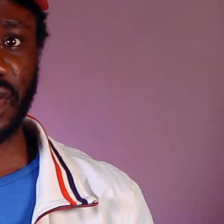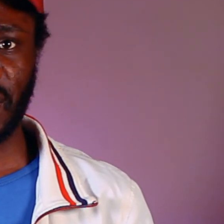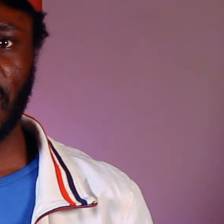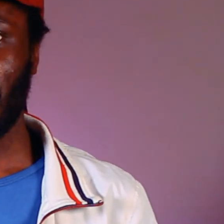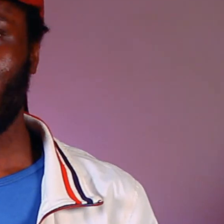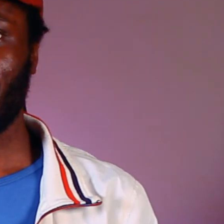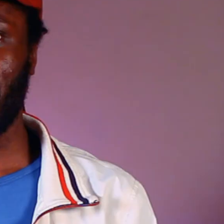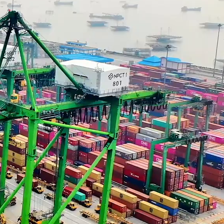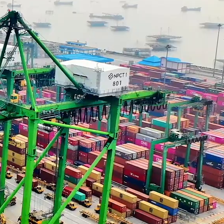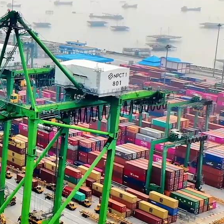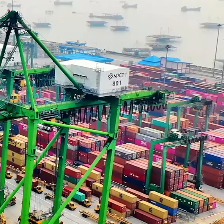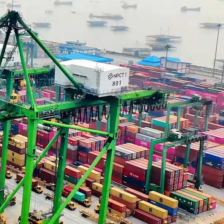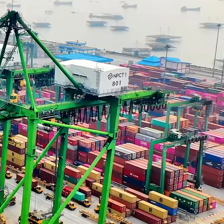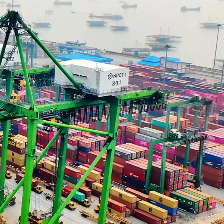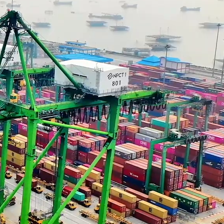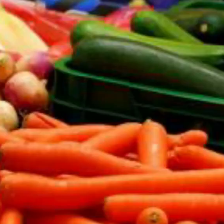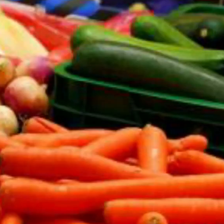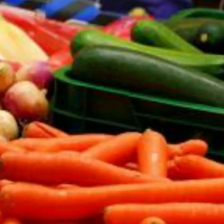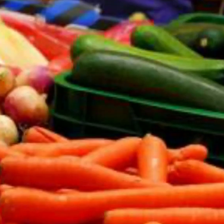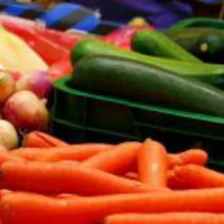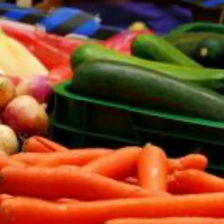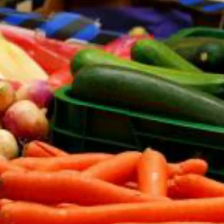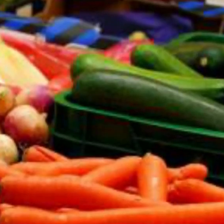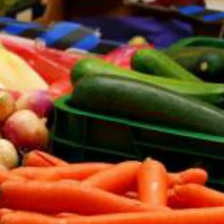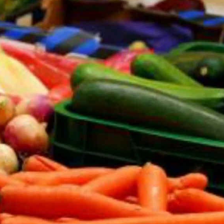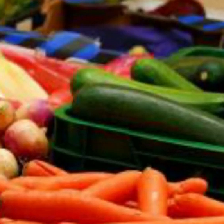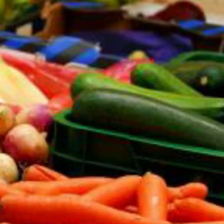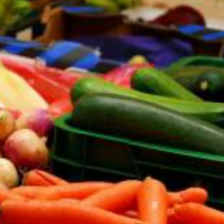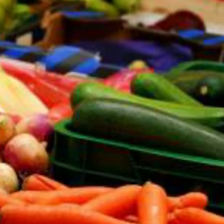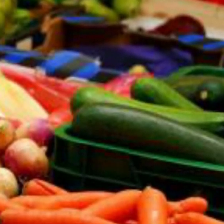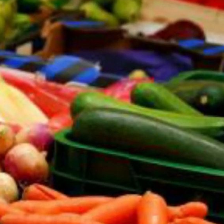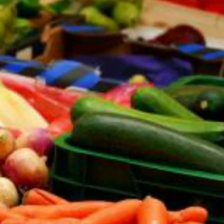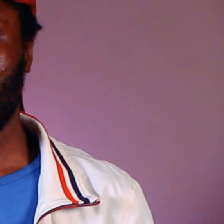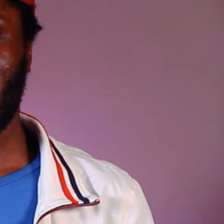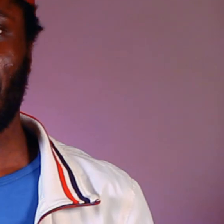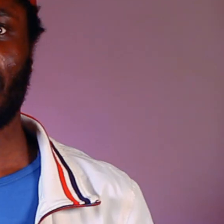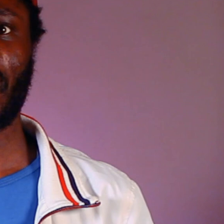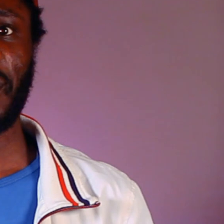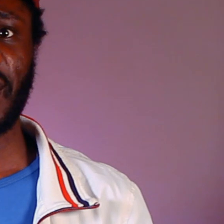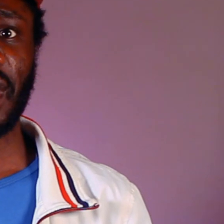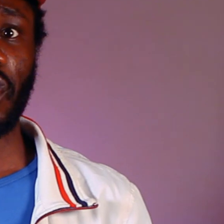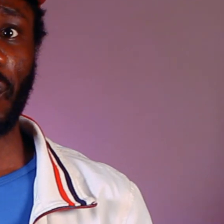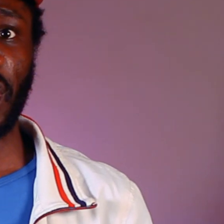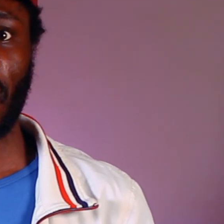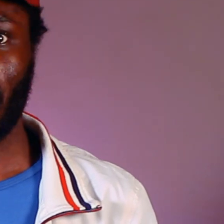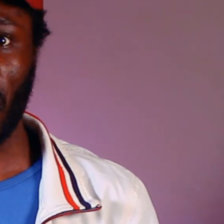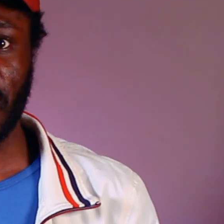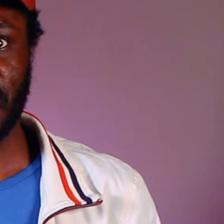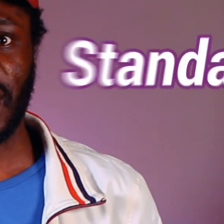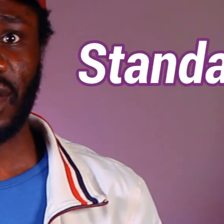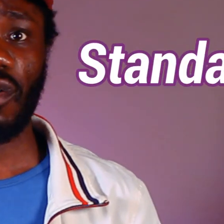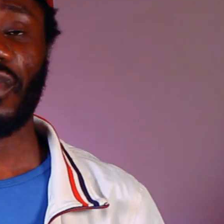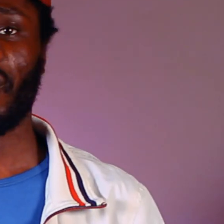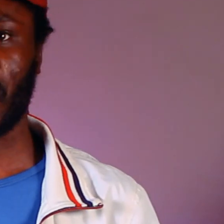2017, Ghana was banned from exporting vegetables to the European Union market because Ghana was not meeting the European Union